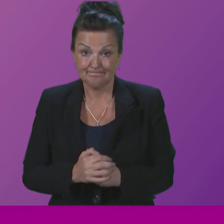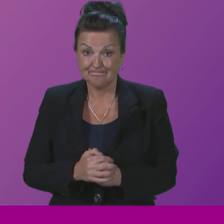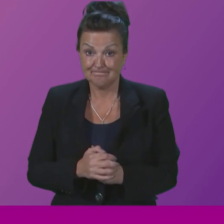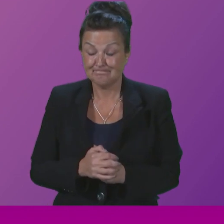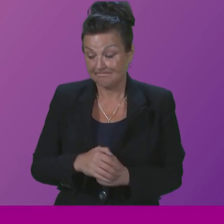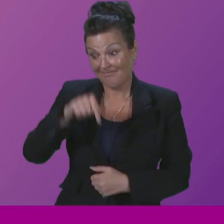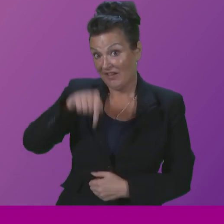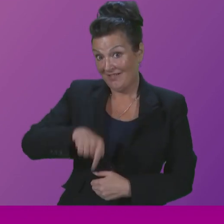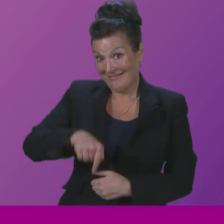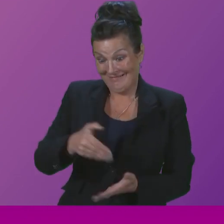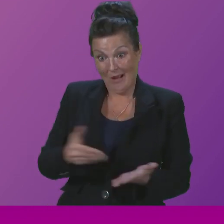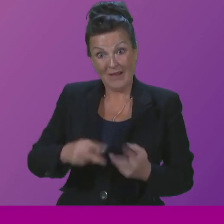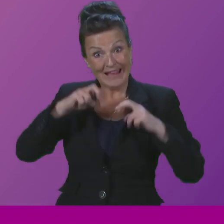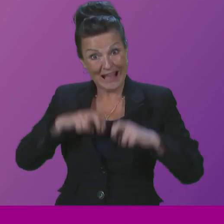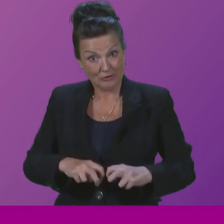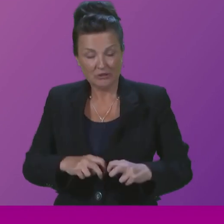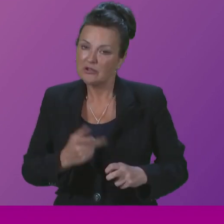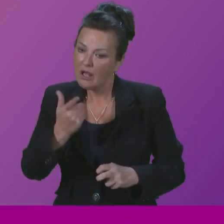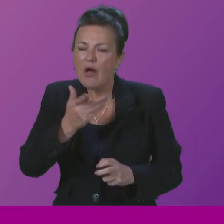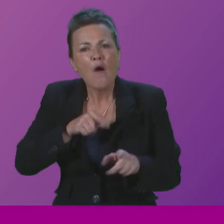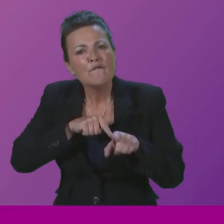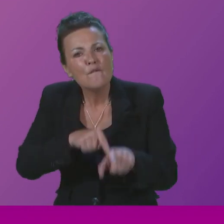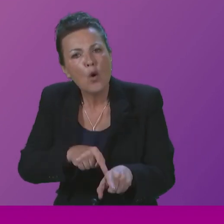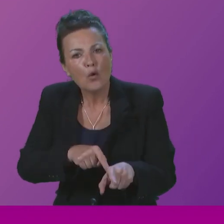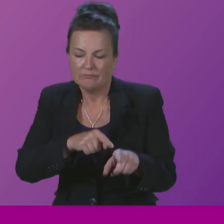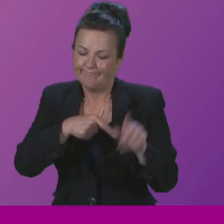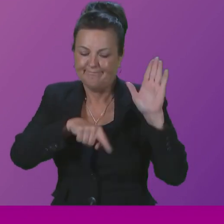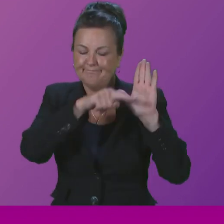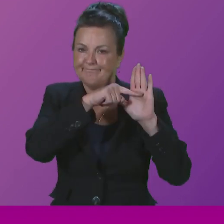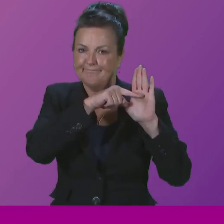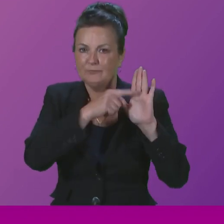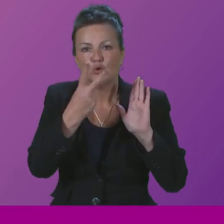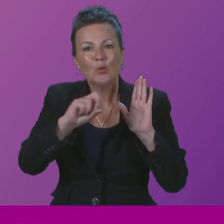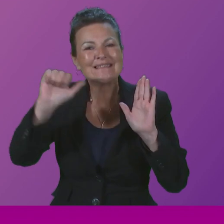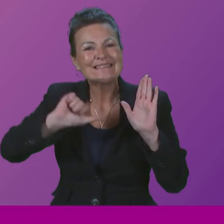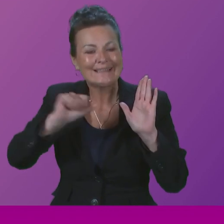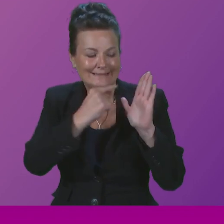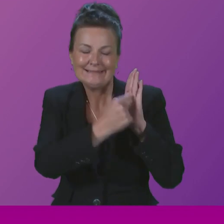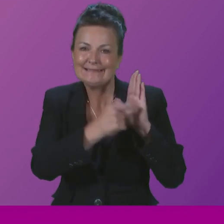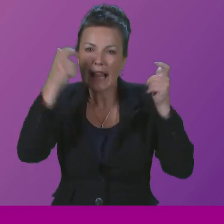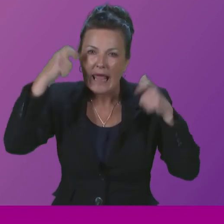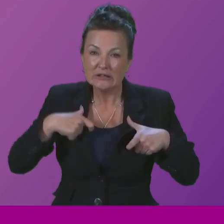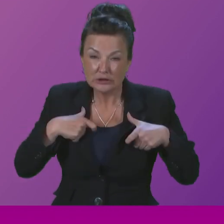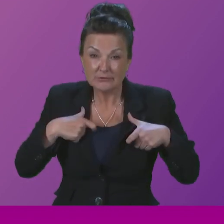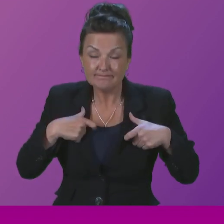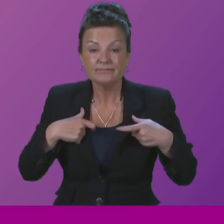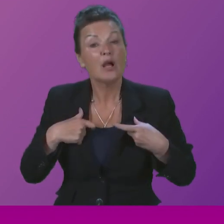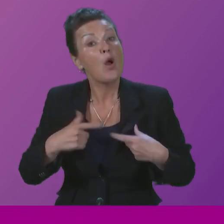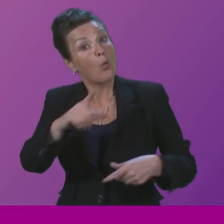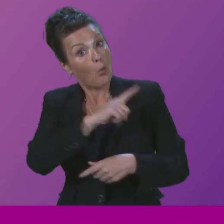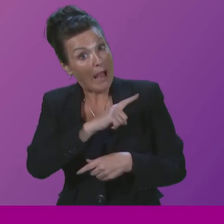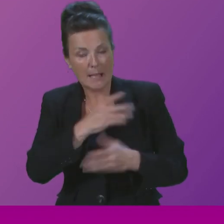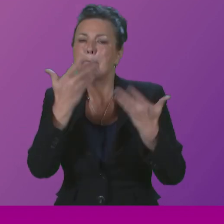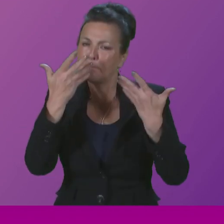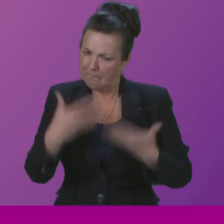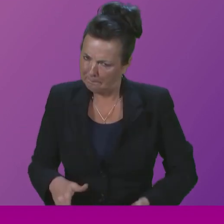fatal accident inquiries, as enacted in legislation in 2016, follows upon an in-depth review of the system. So there